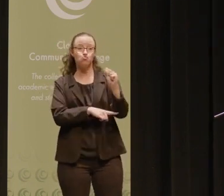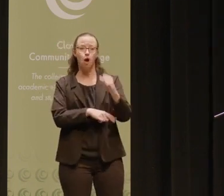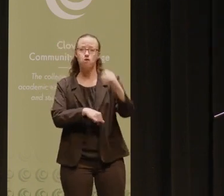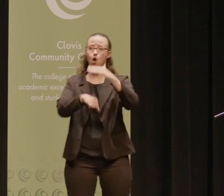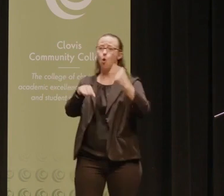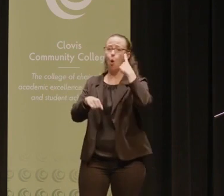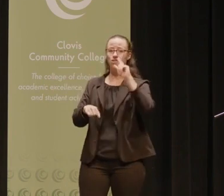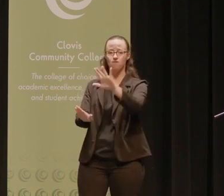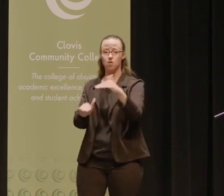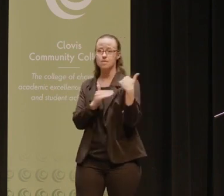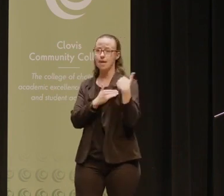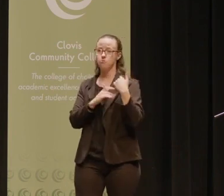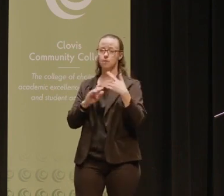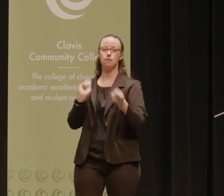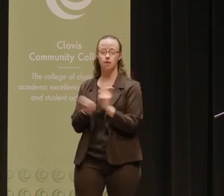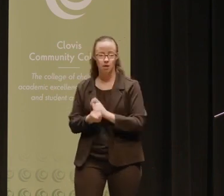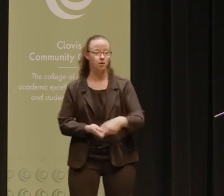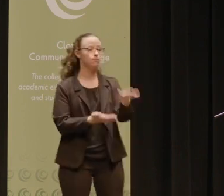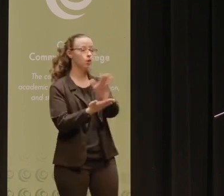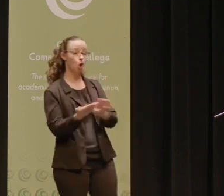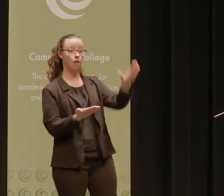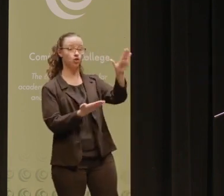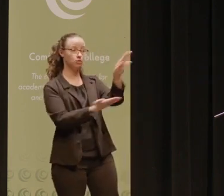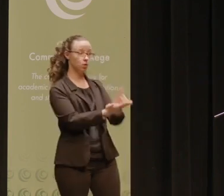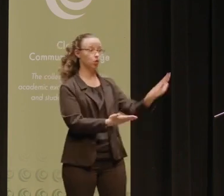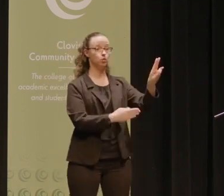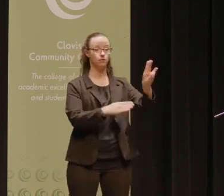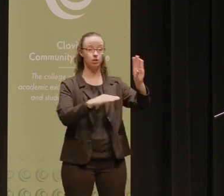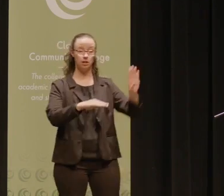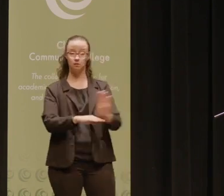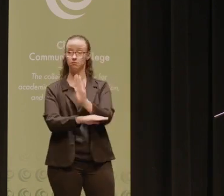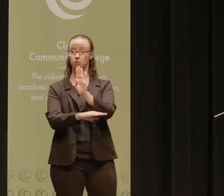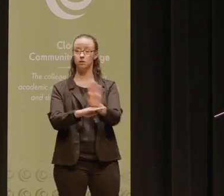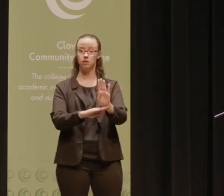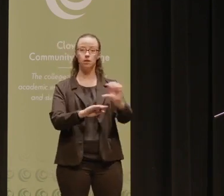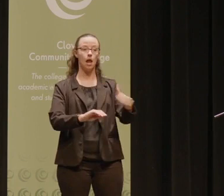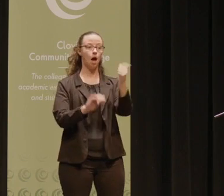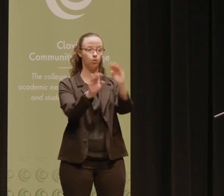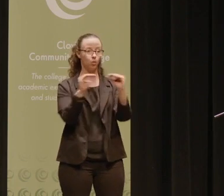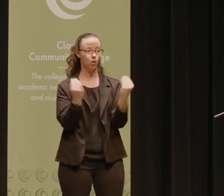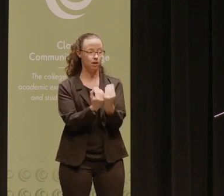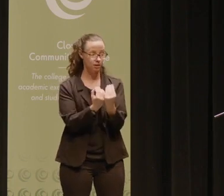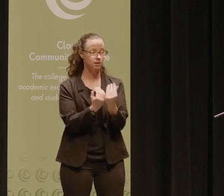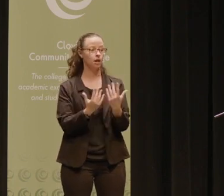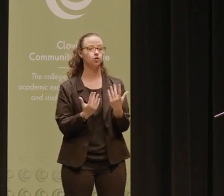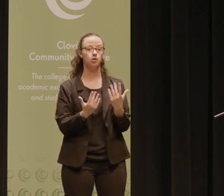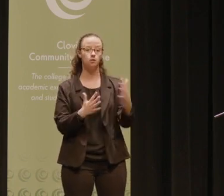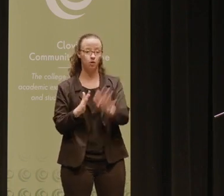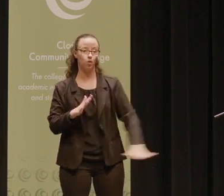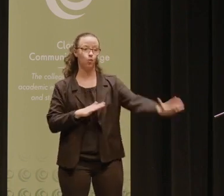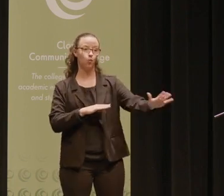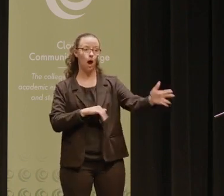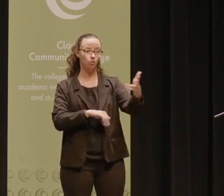across the world. Colleges and universities and businesses and other organizations across